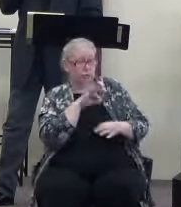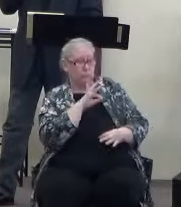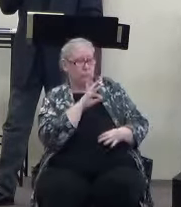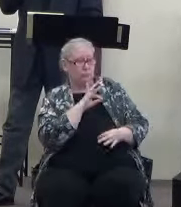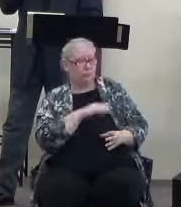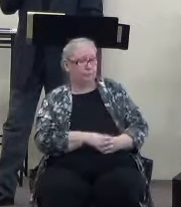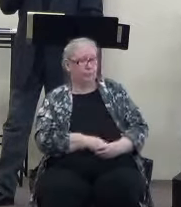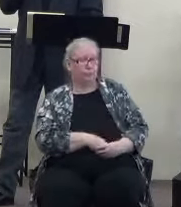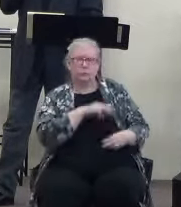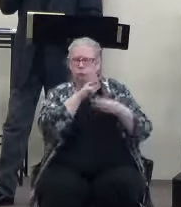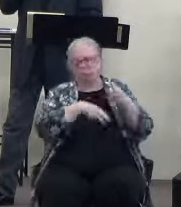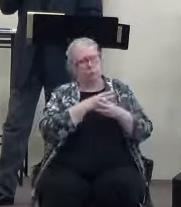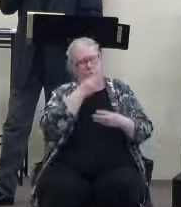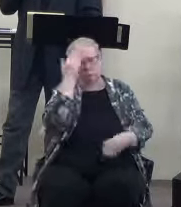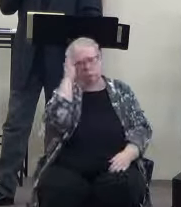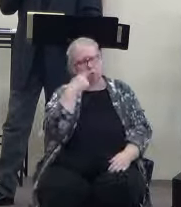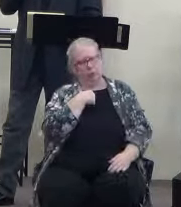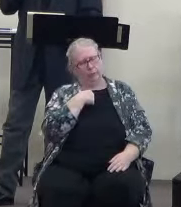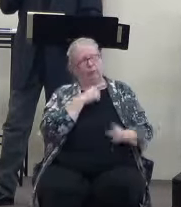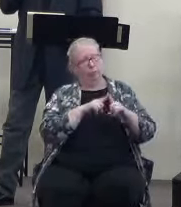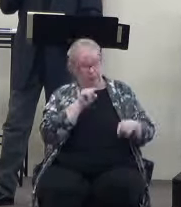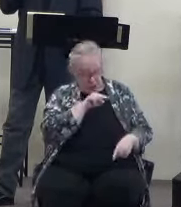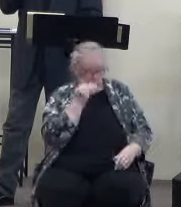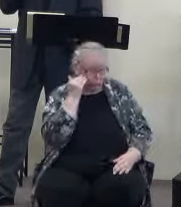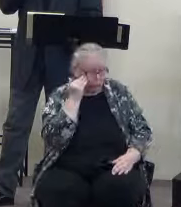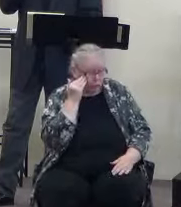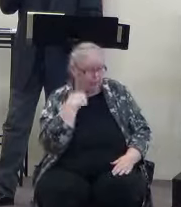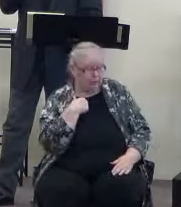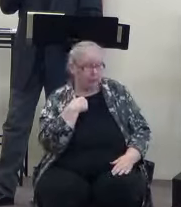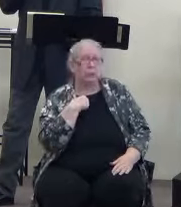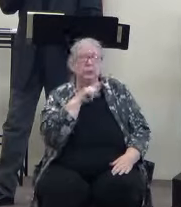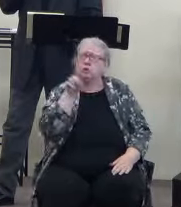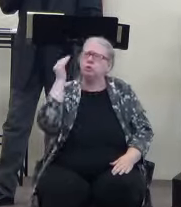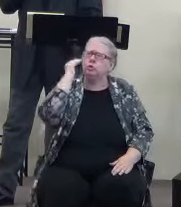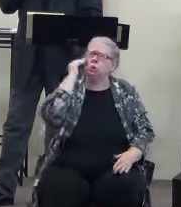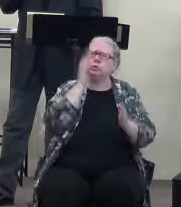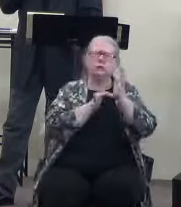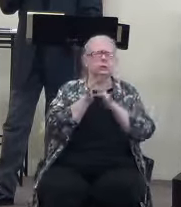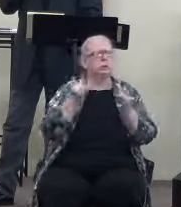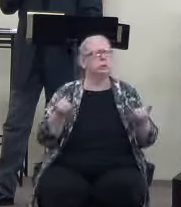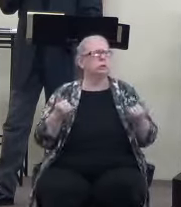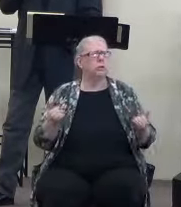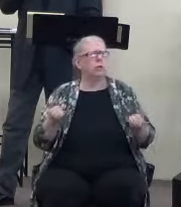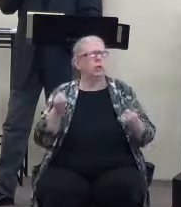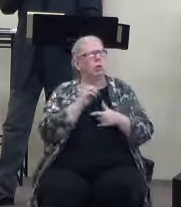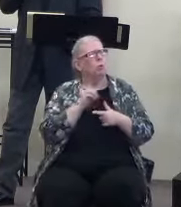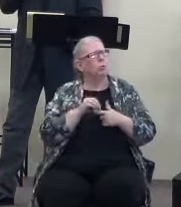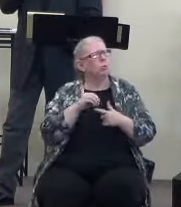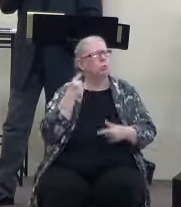He said, the world doesn't know me, but you do. Do you know Jesus today? Or do you just know about Him?